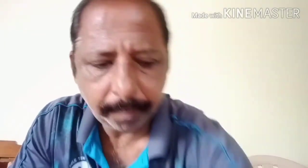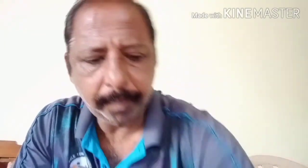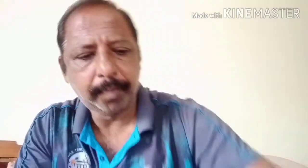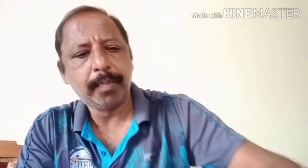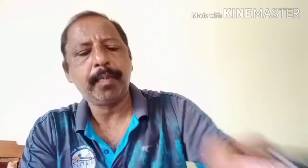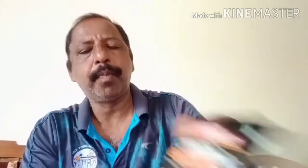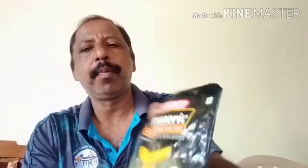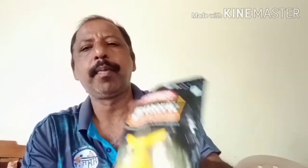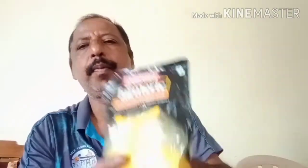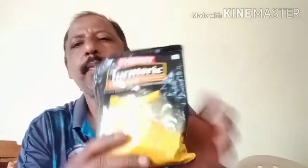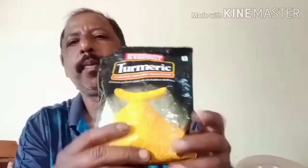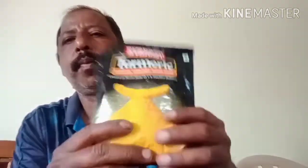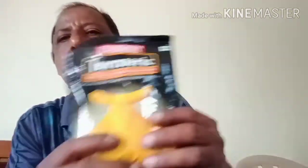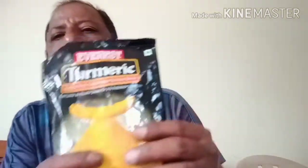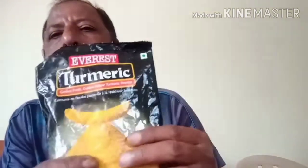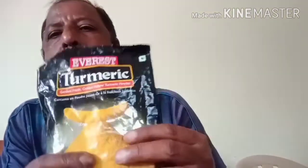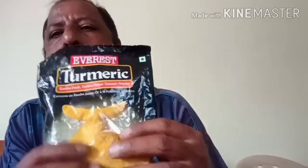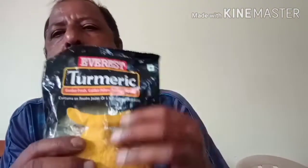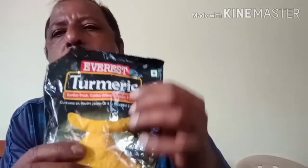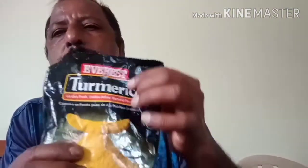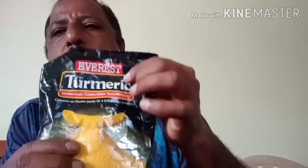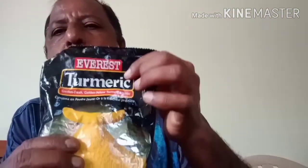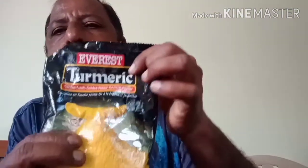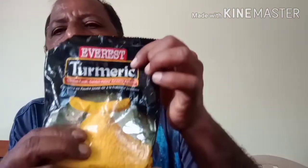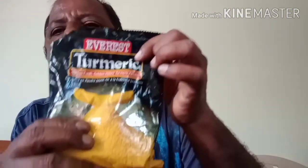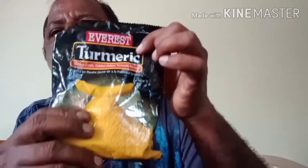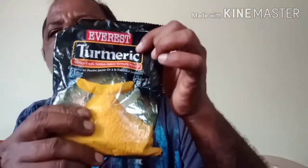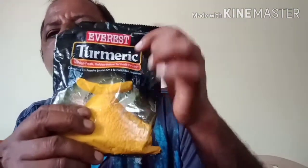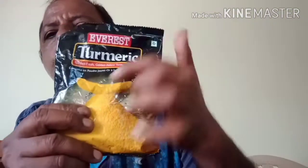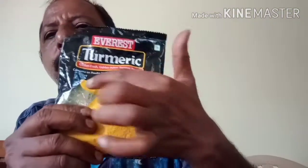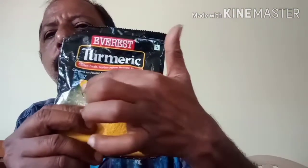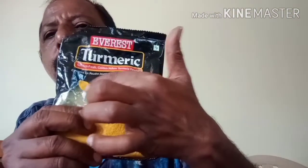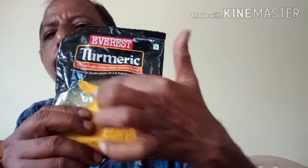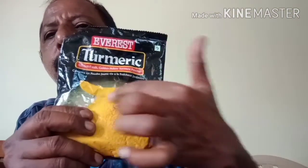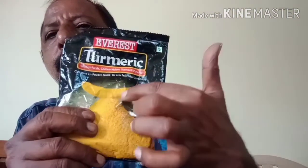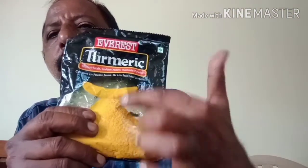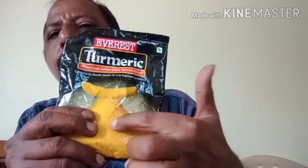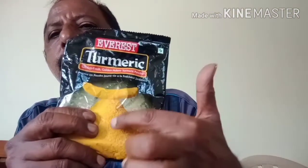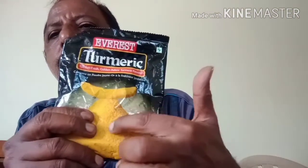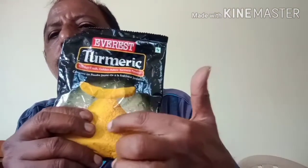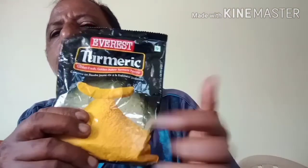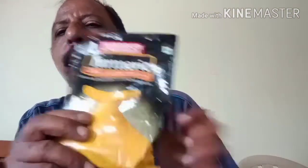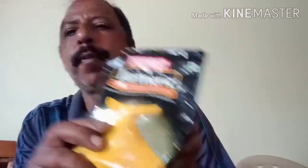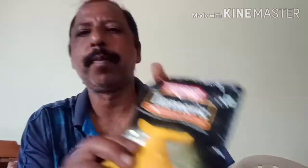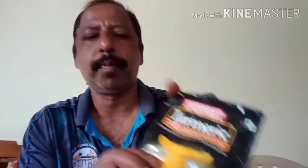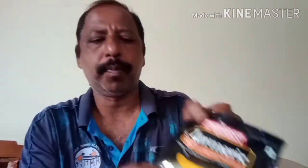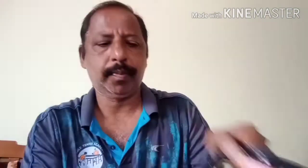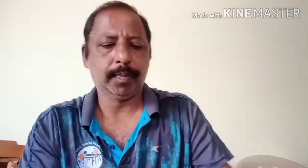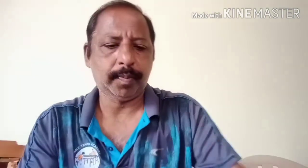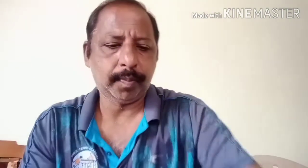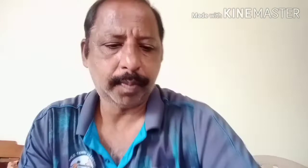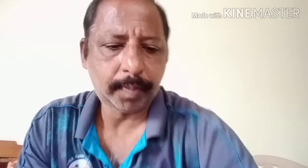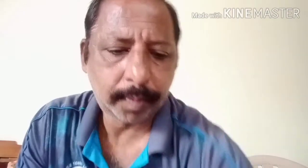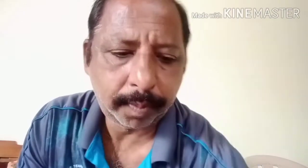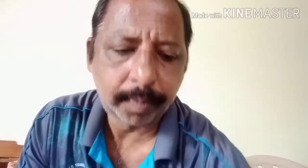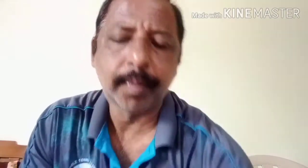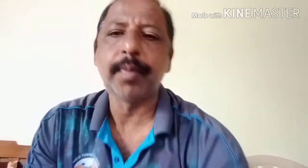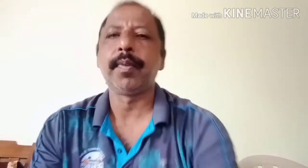congressman, right? And I belong to the Congress party, would I appeal for the BJP? Unlikely. But if he